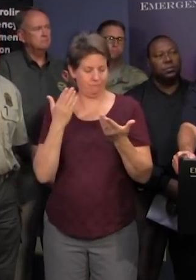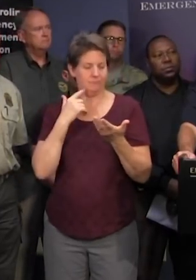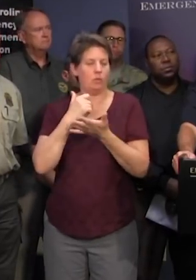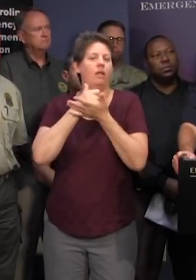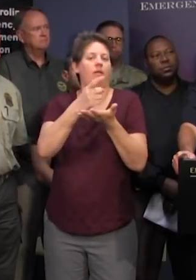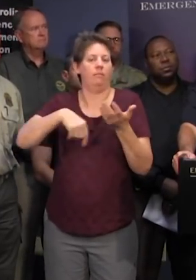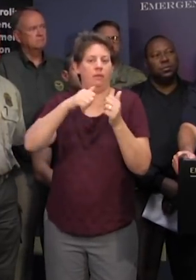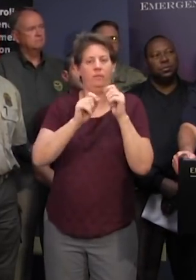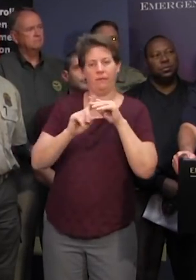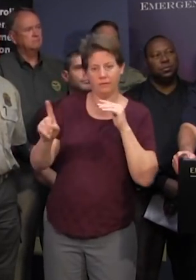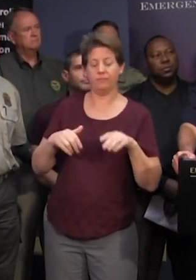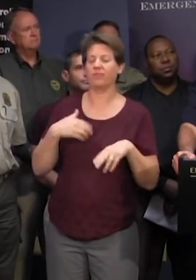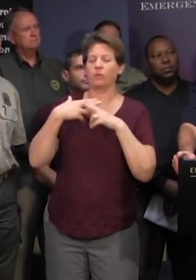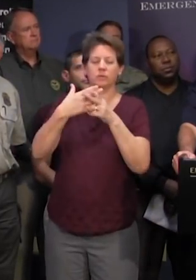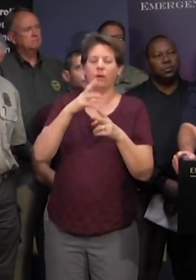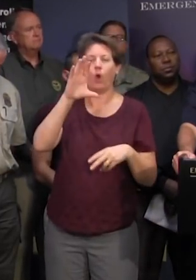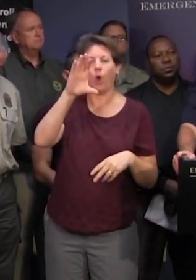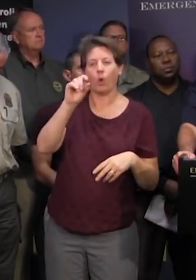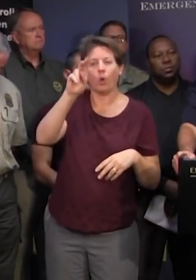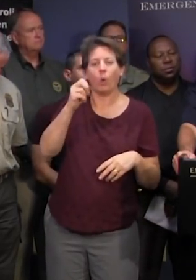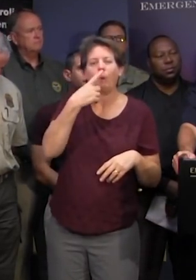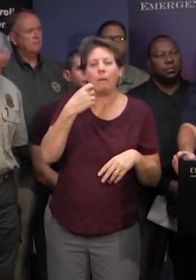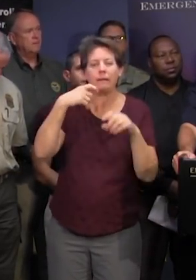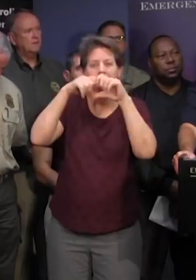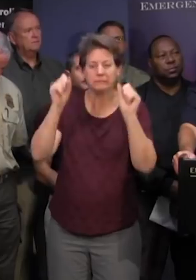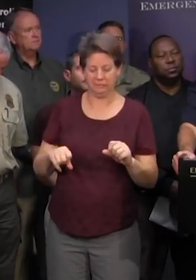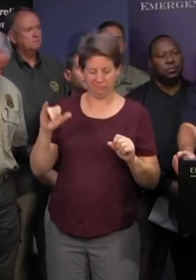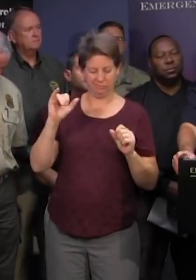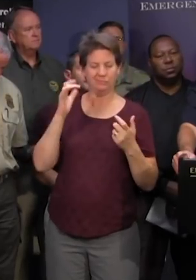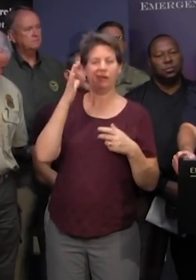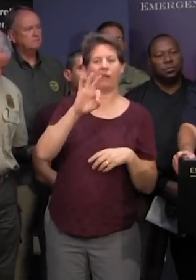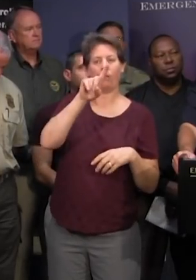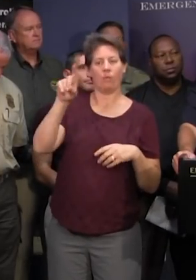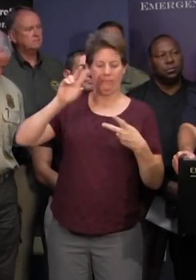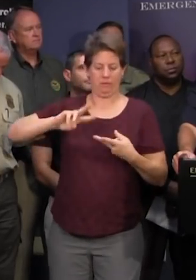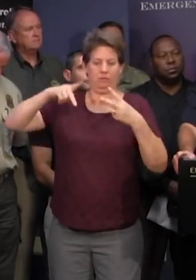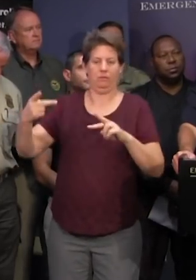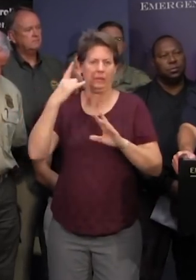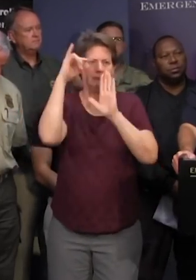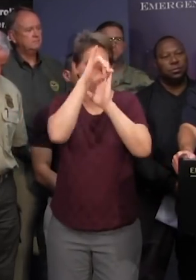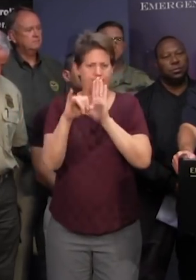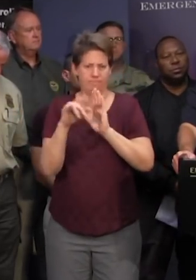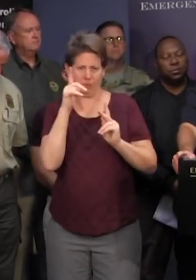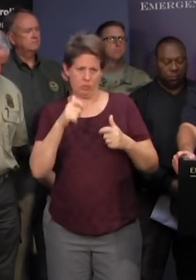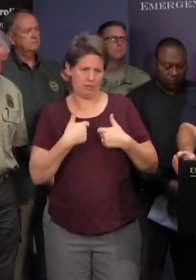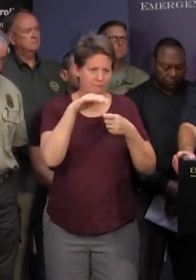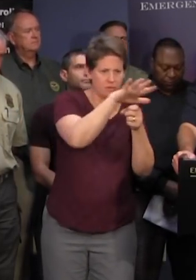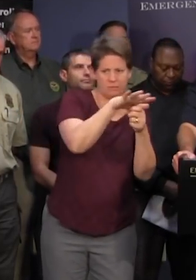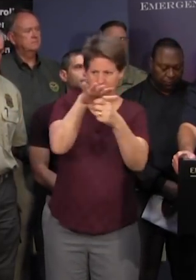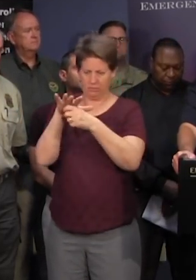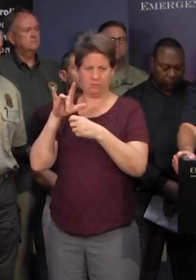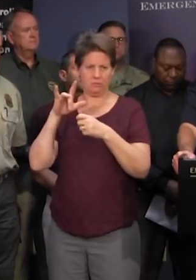we have our code red system which is a reverse 9-1-1 that allows us to identify selected people in a selected area uh